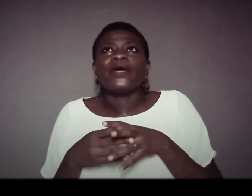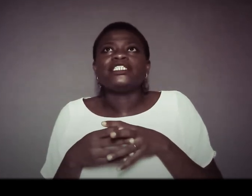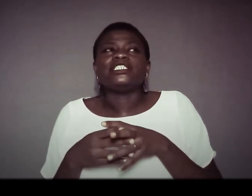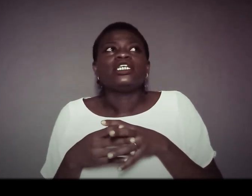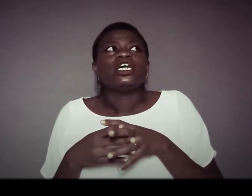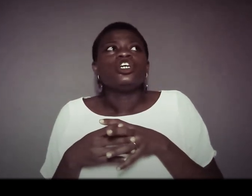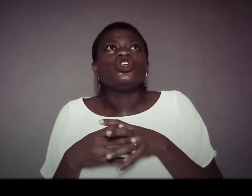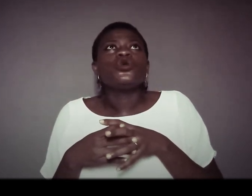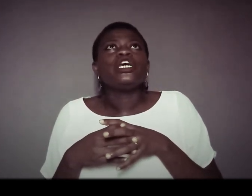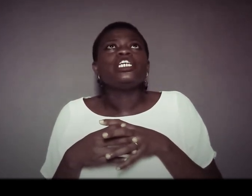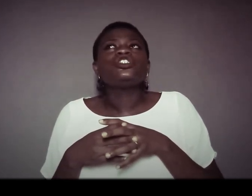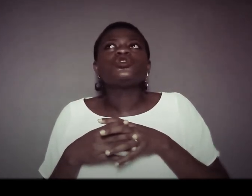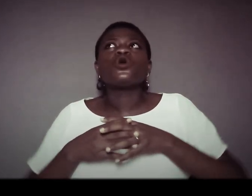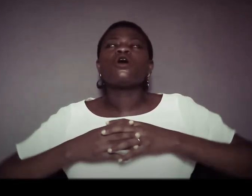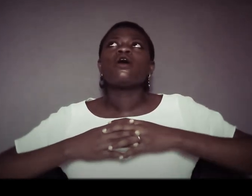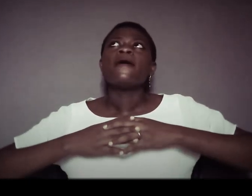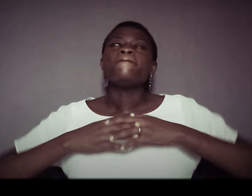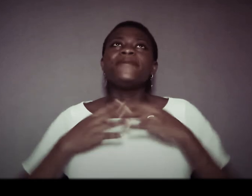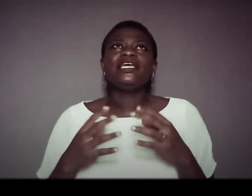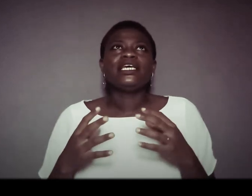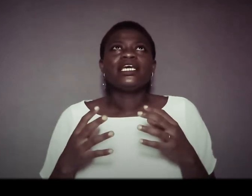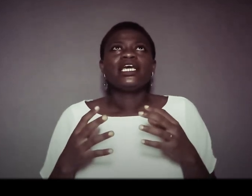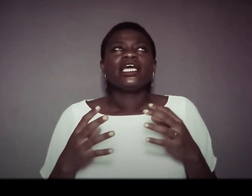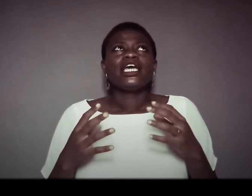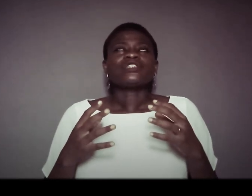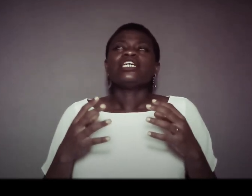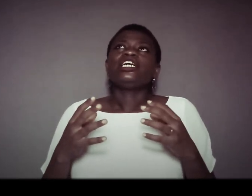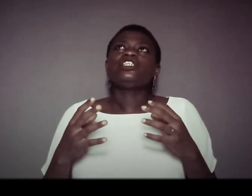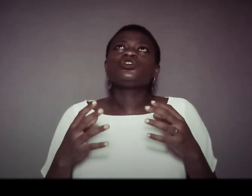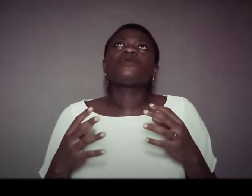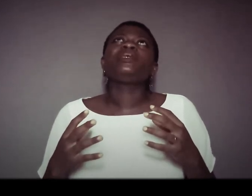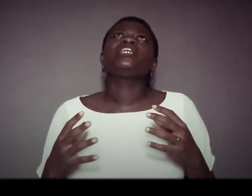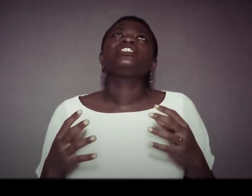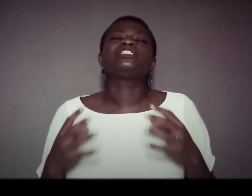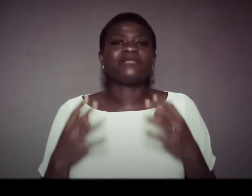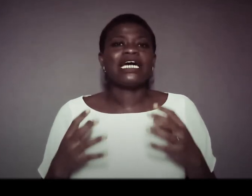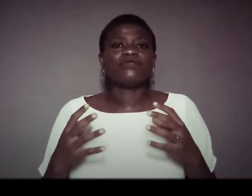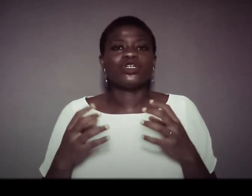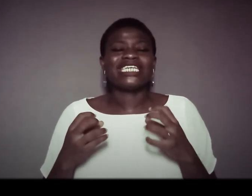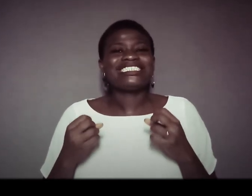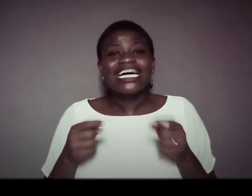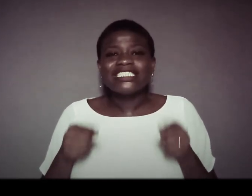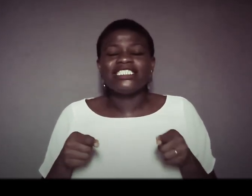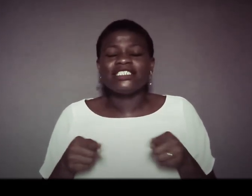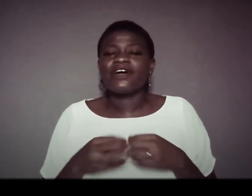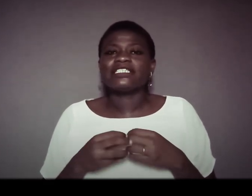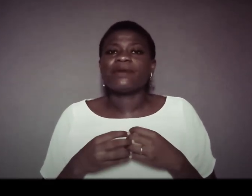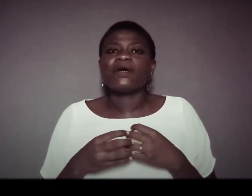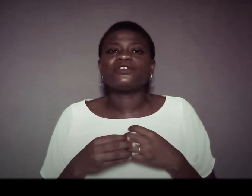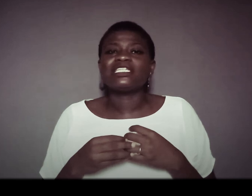wedding you know it took me it took me some time to understand this fact i'm about to say